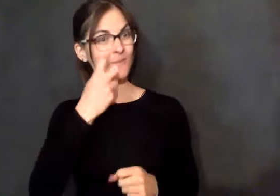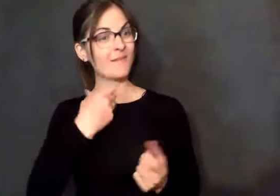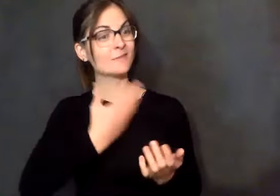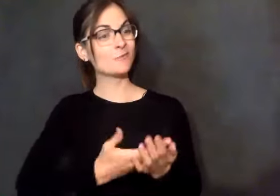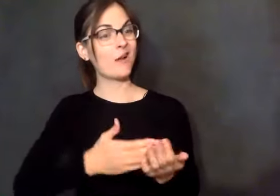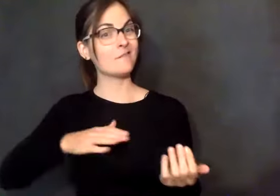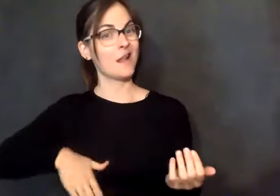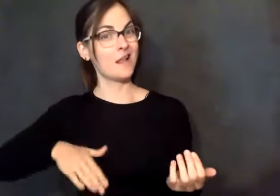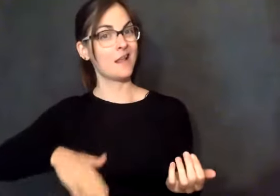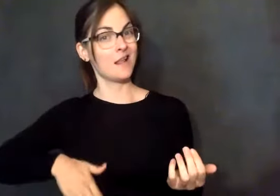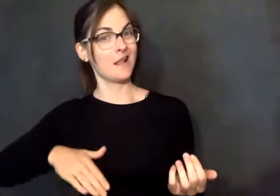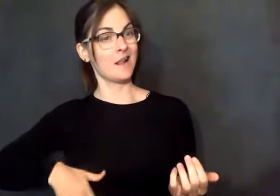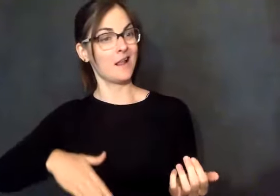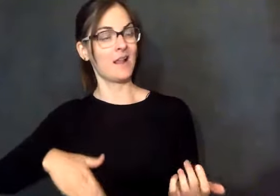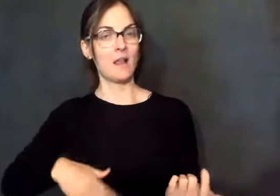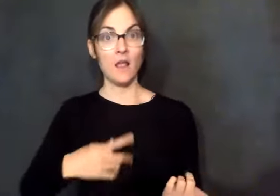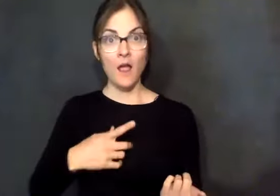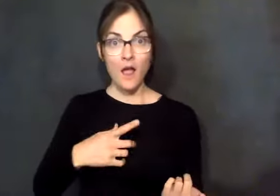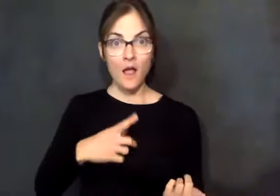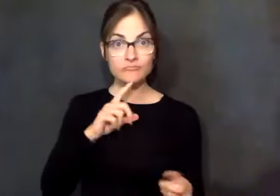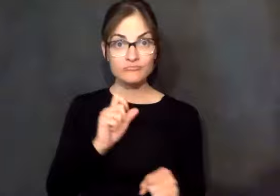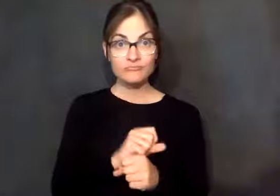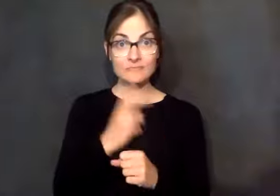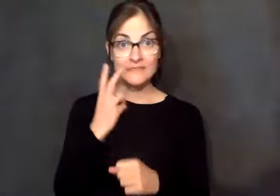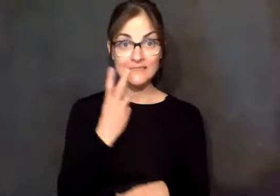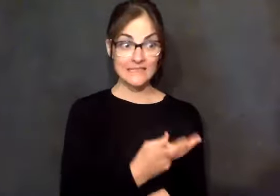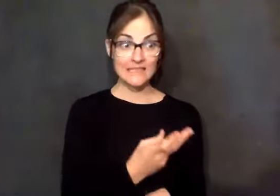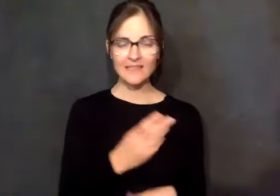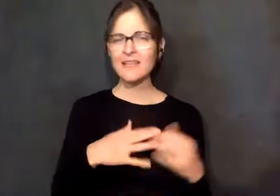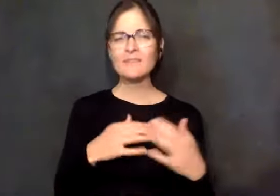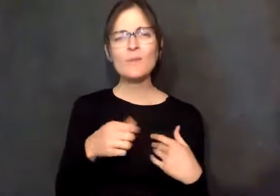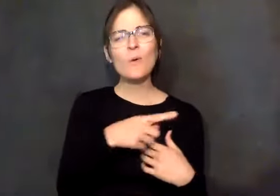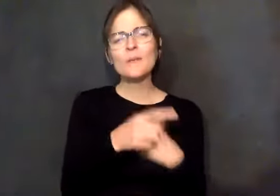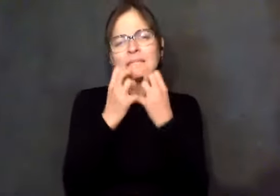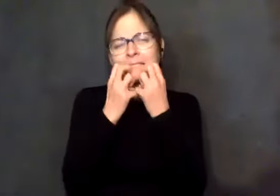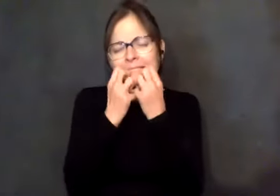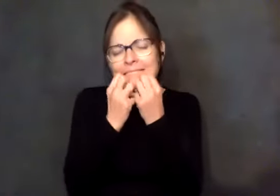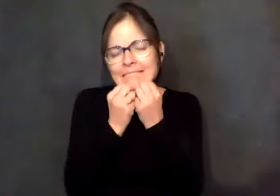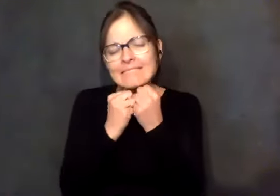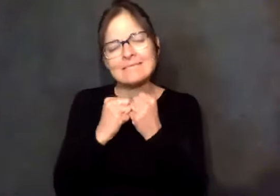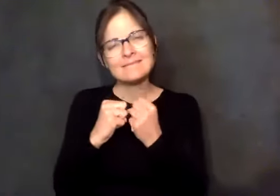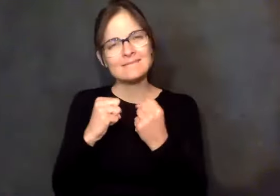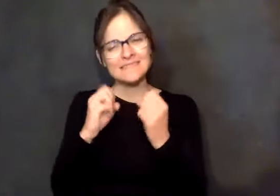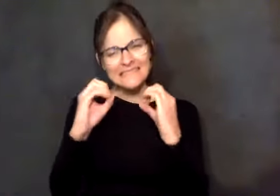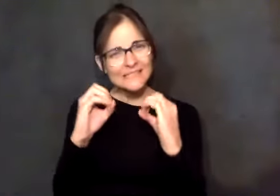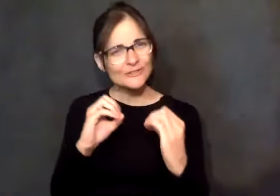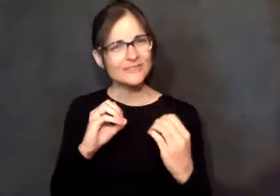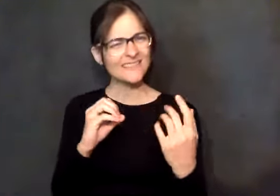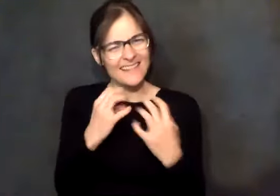it was. Even though he'd been there for years, his procrastination was going to cost him what he loved more than anything in the